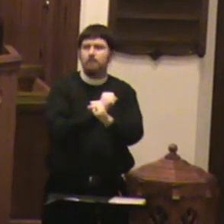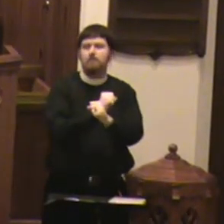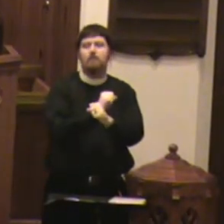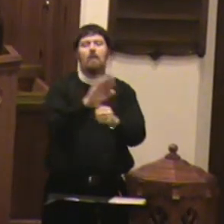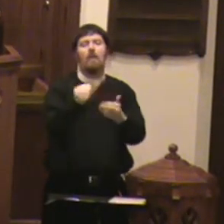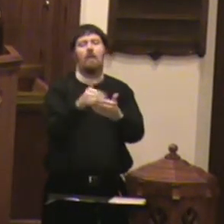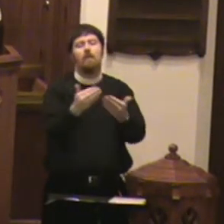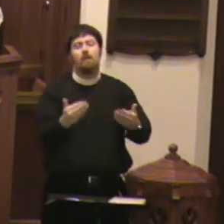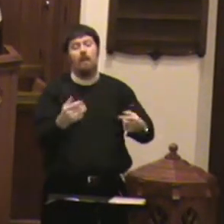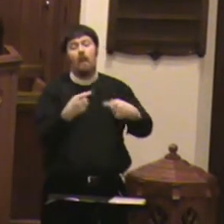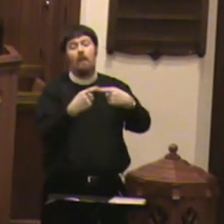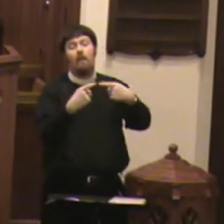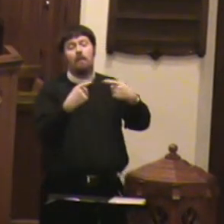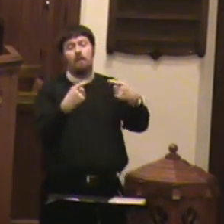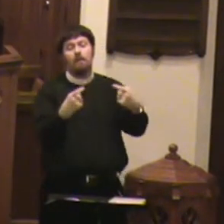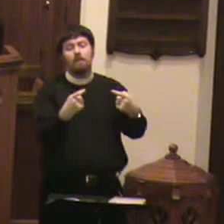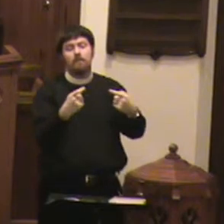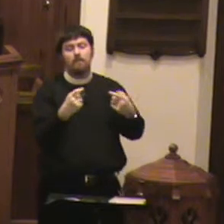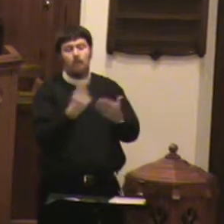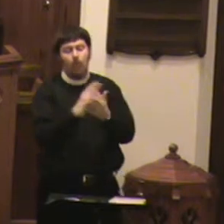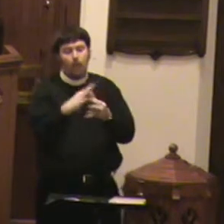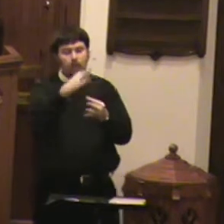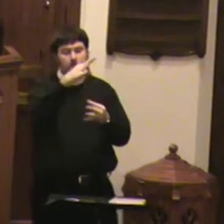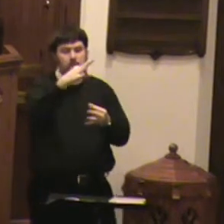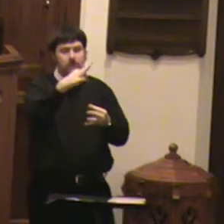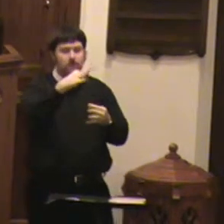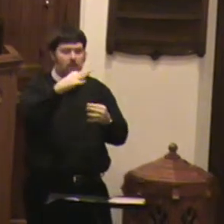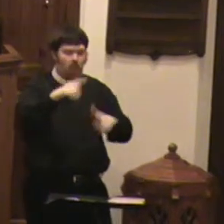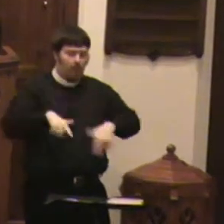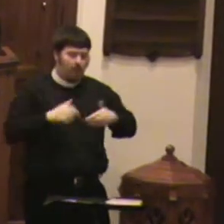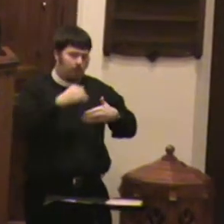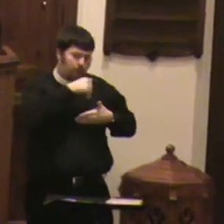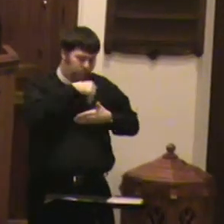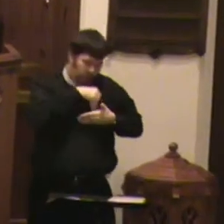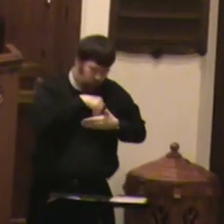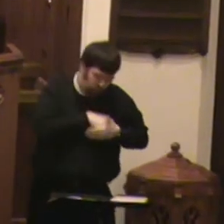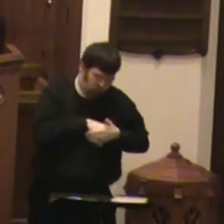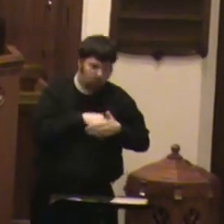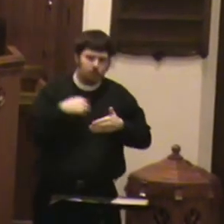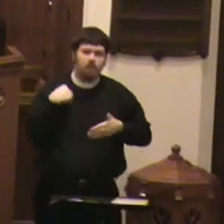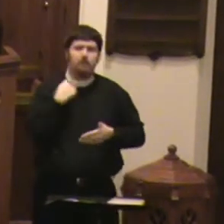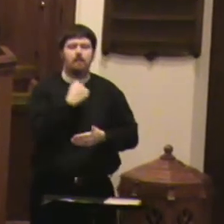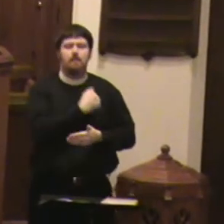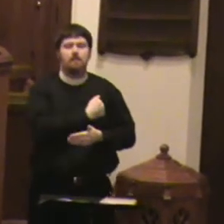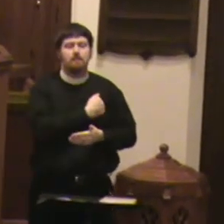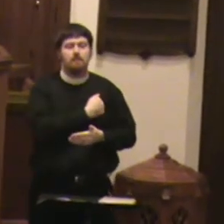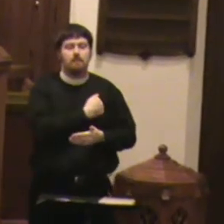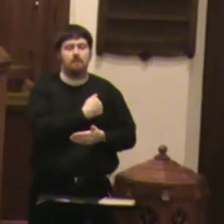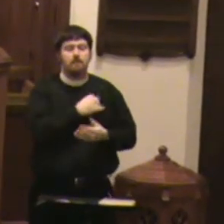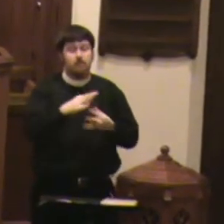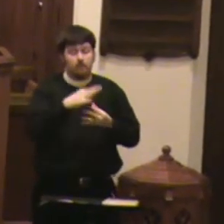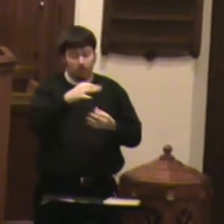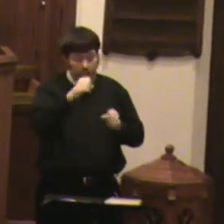that comes from that and the Holy Spirit that lives in the Adventist. And the Spirit can produce fruit,